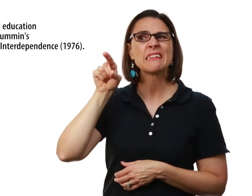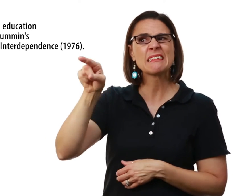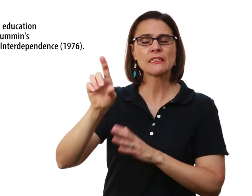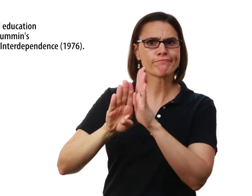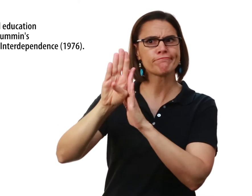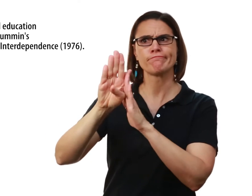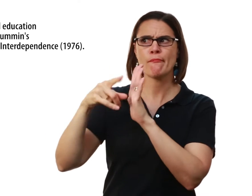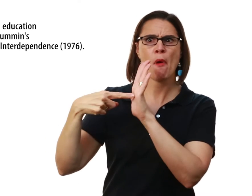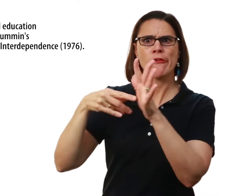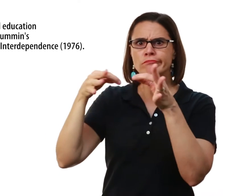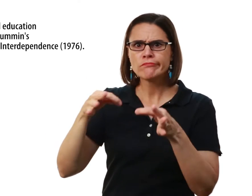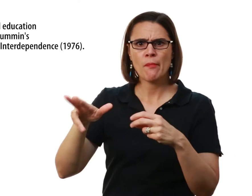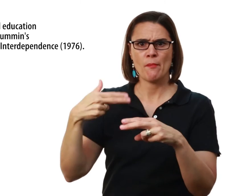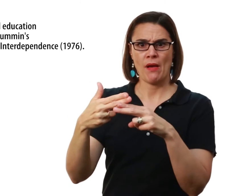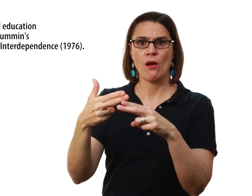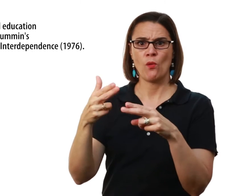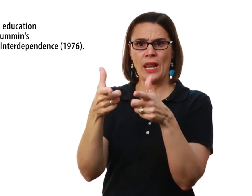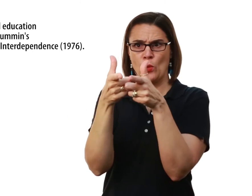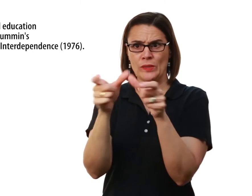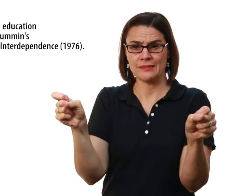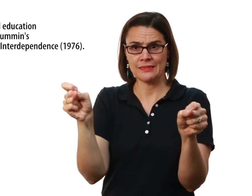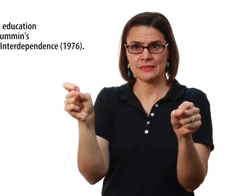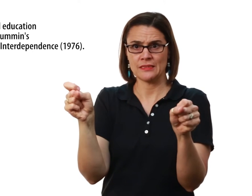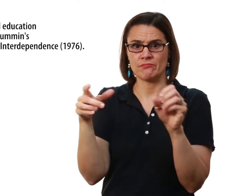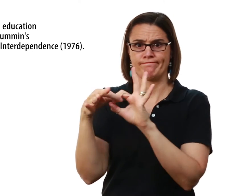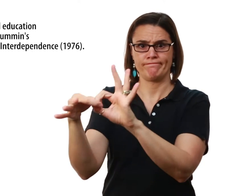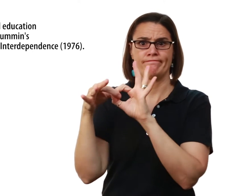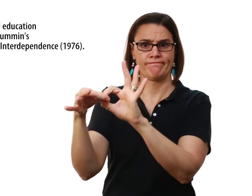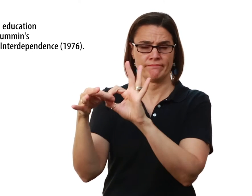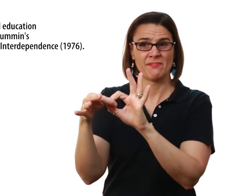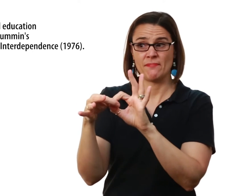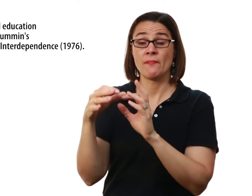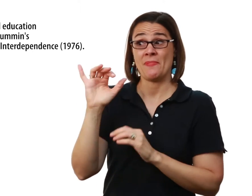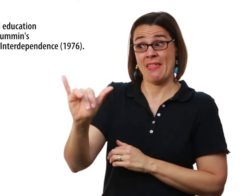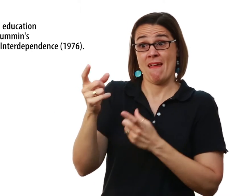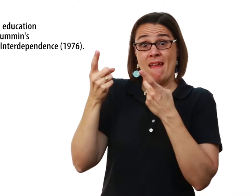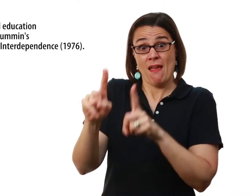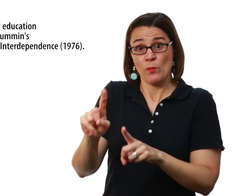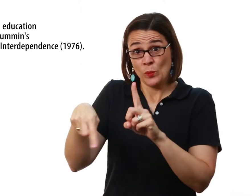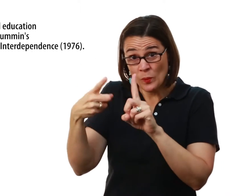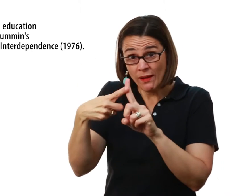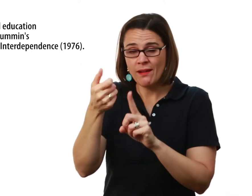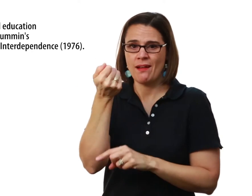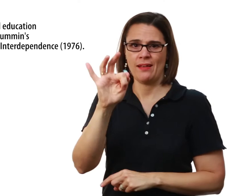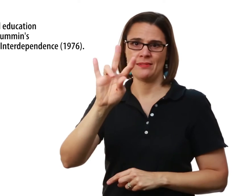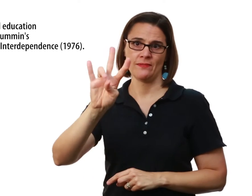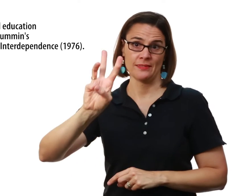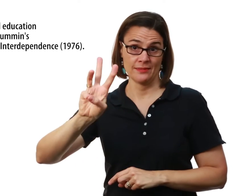He researched the model of linguistic independence And that occurred in 1976